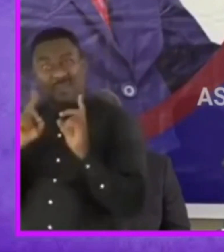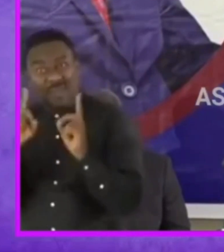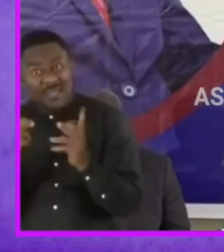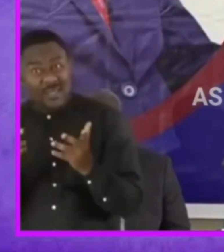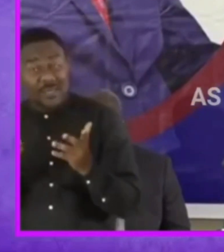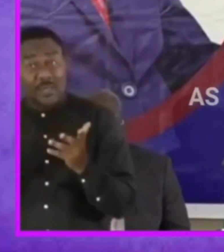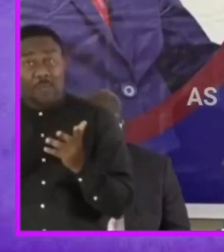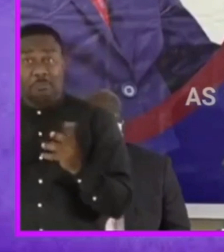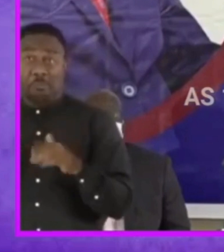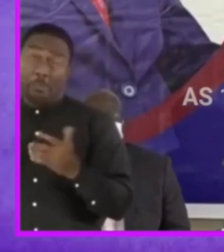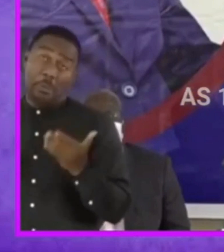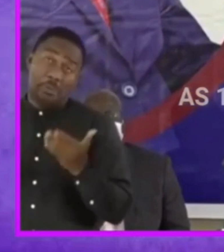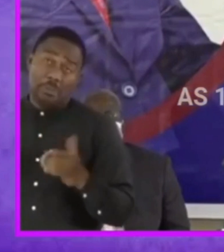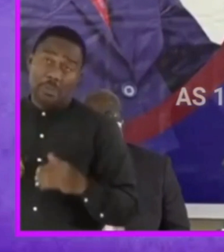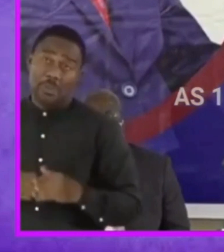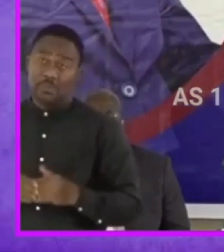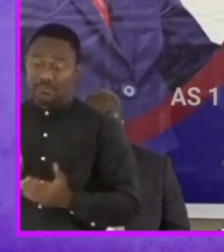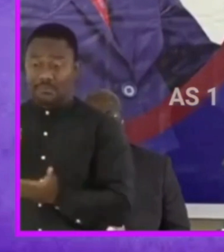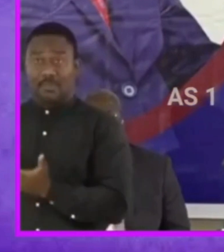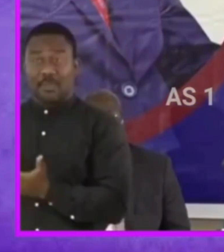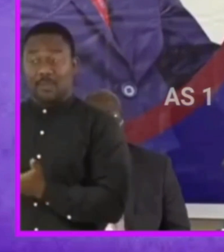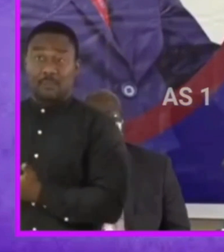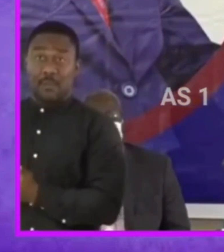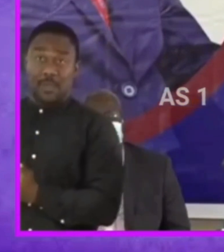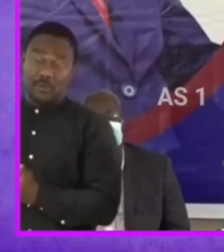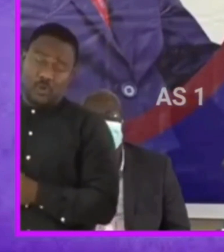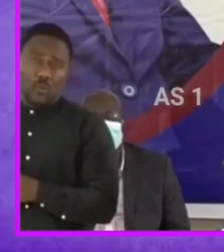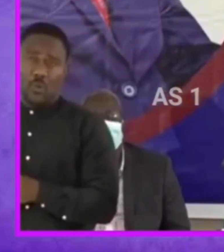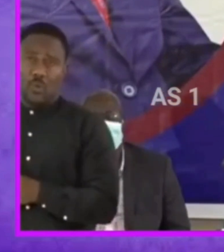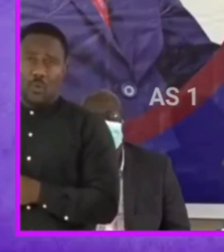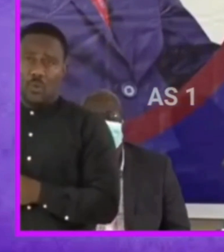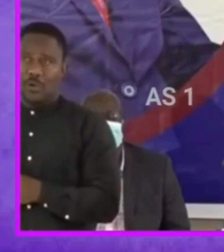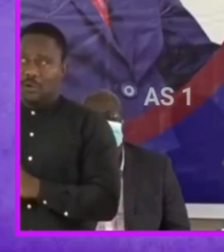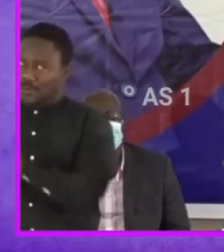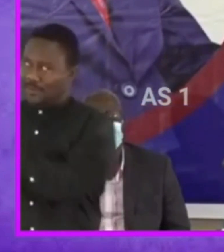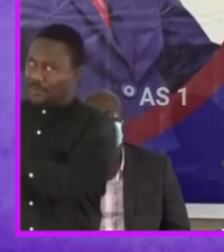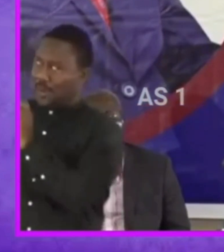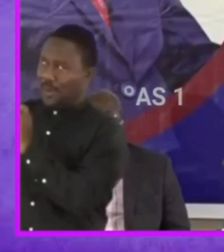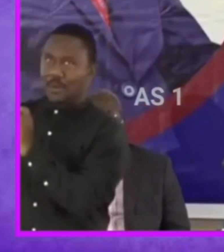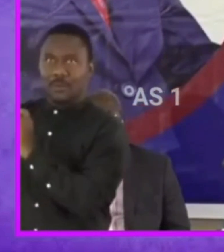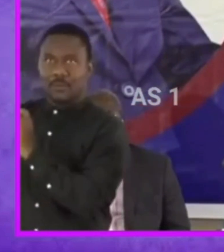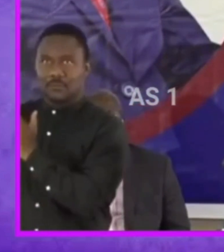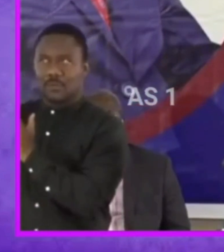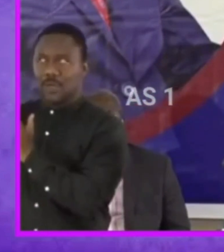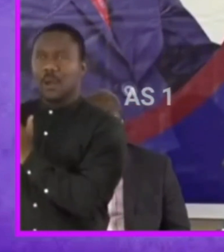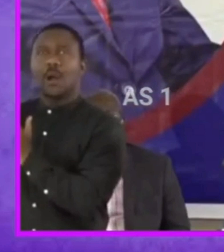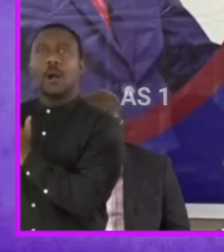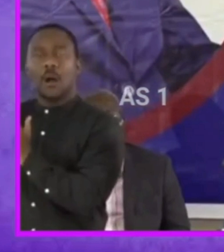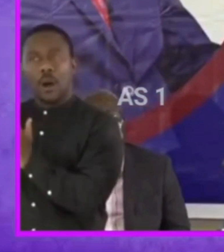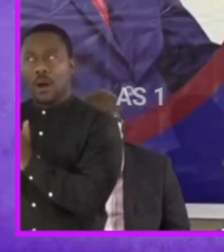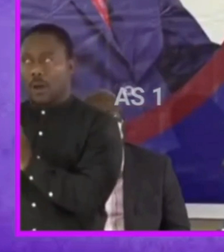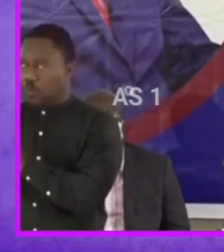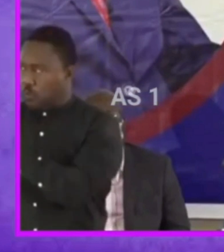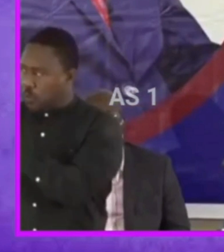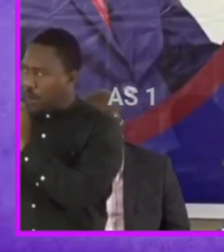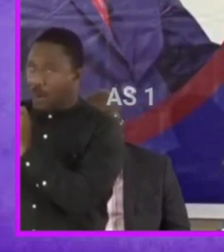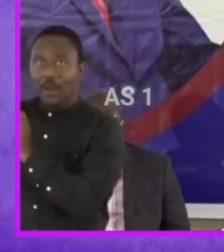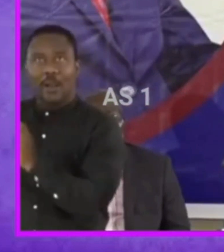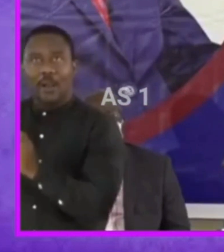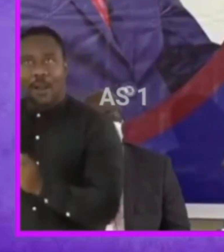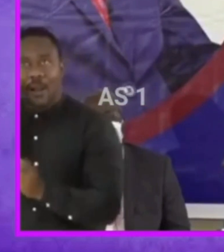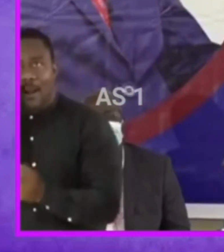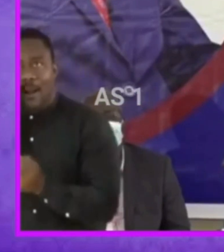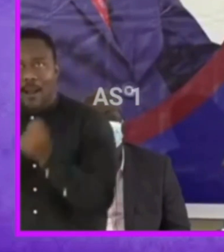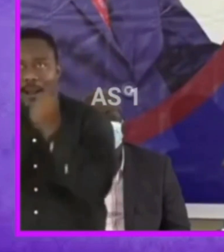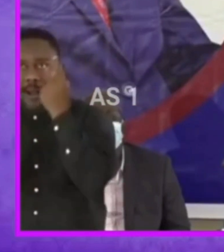or the gift of maybe financial resources financial was the gift of understanding that if you